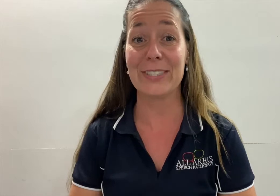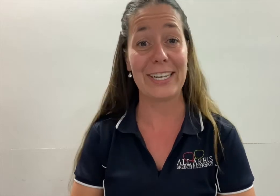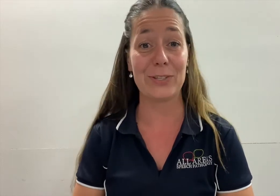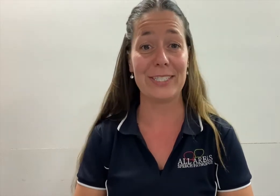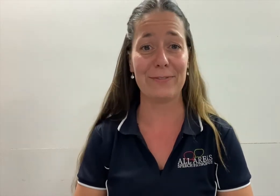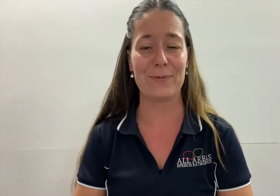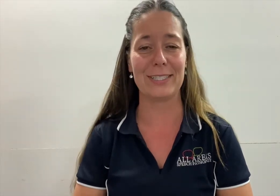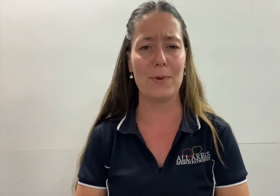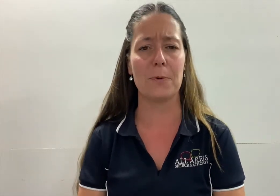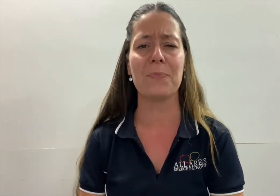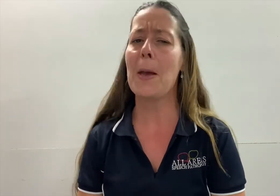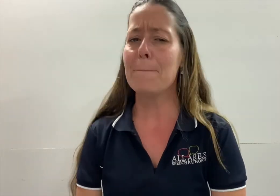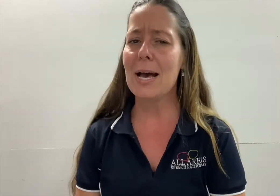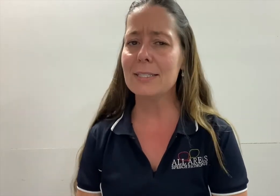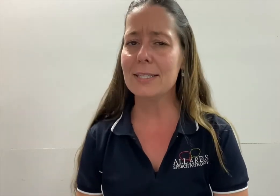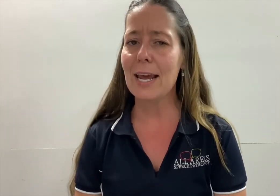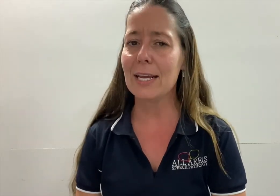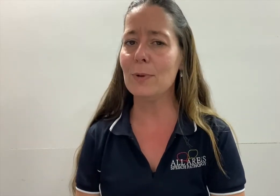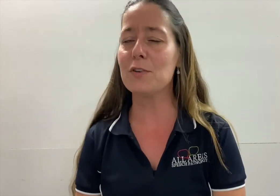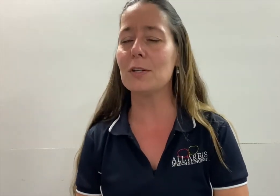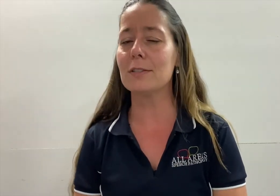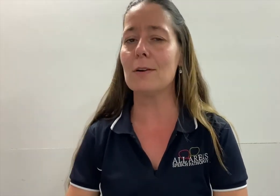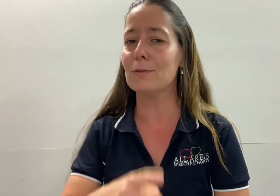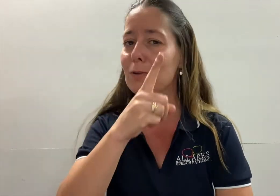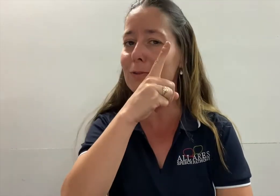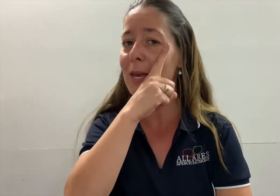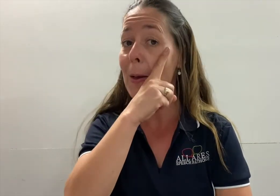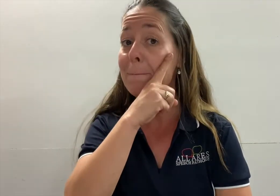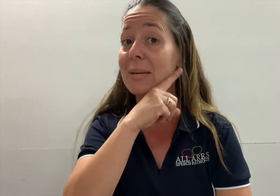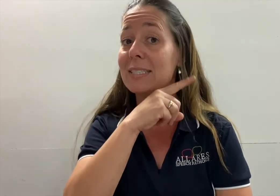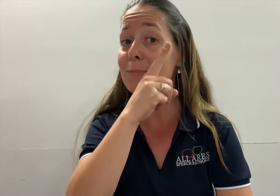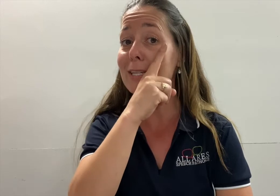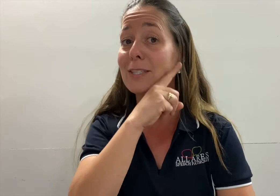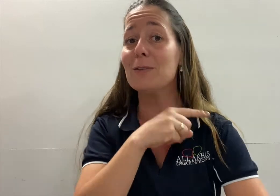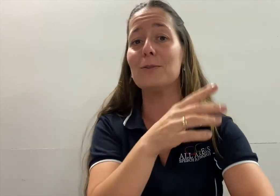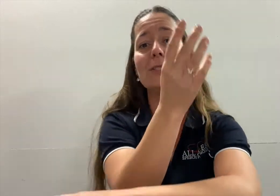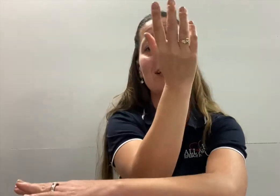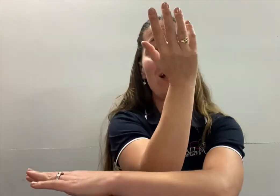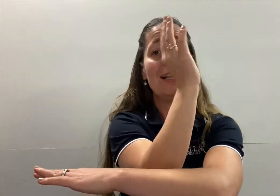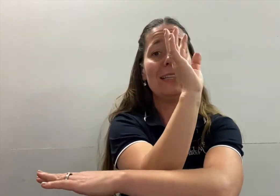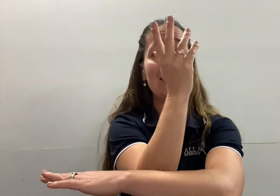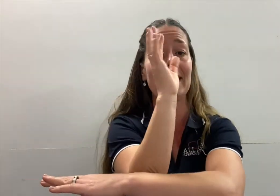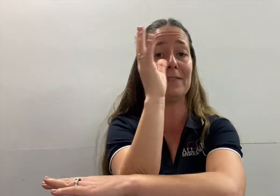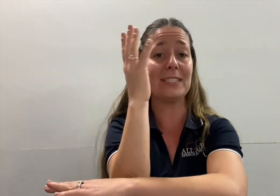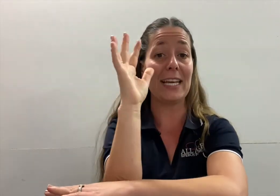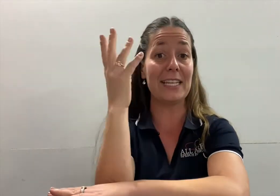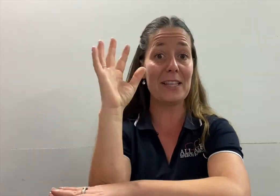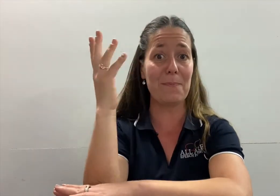teach you a different one as well. But today we've got a song called Miss MacDonald Lived in the